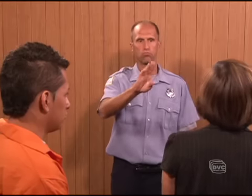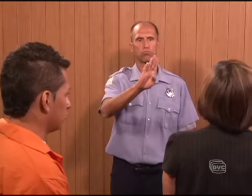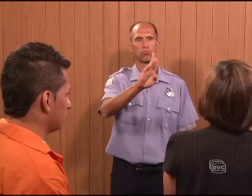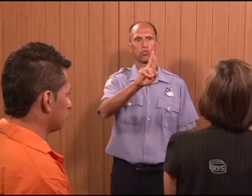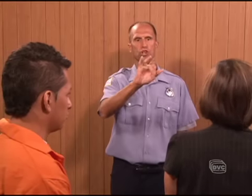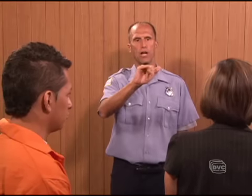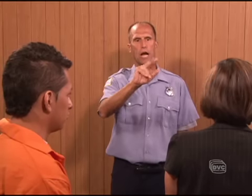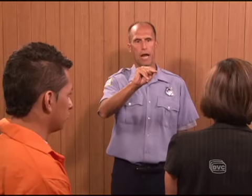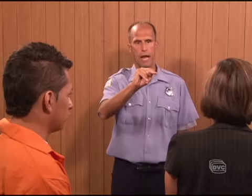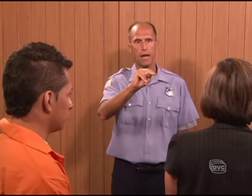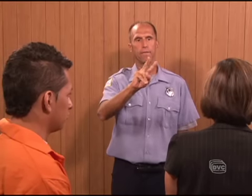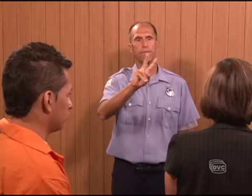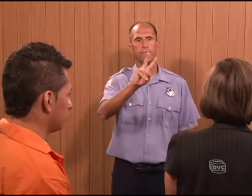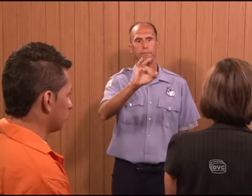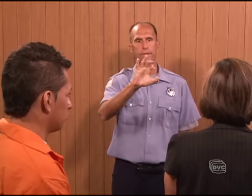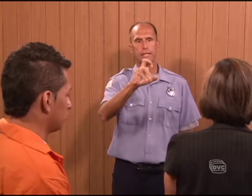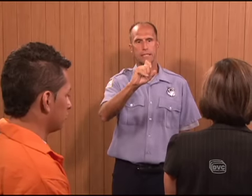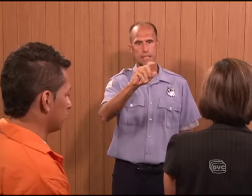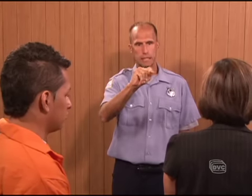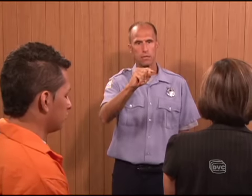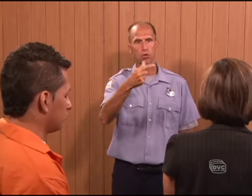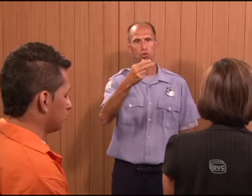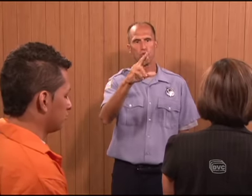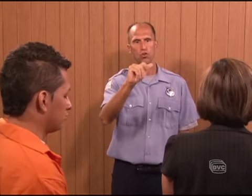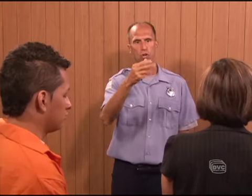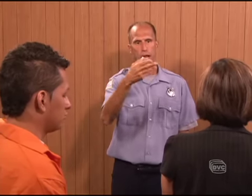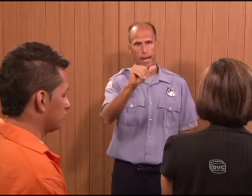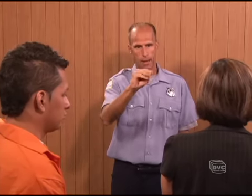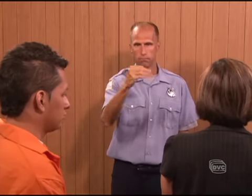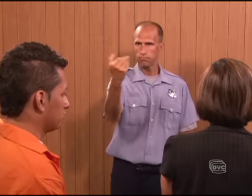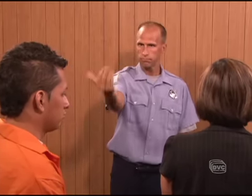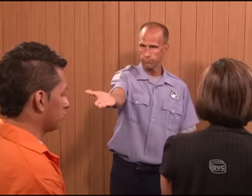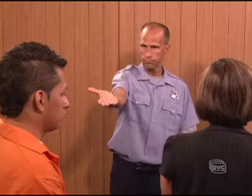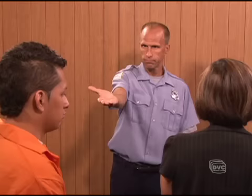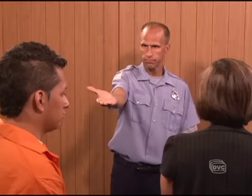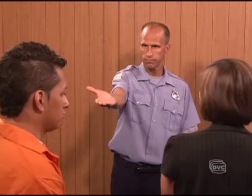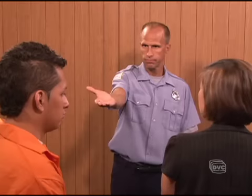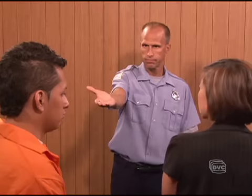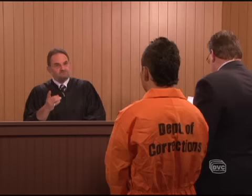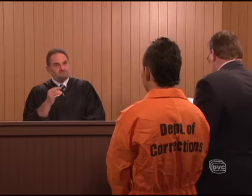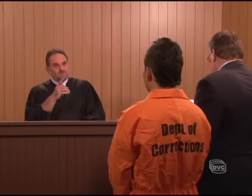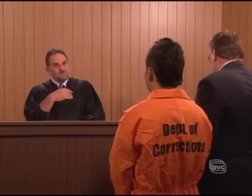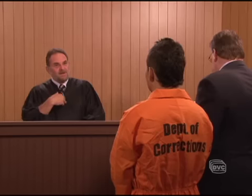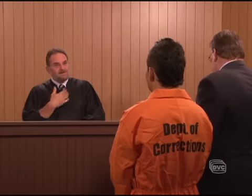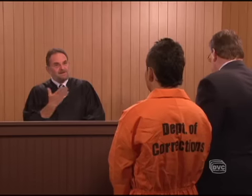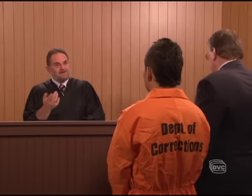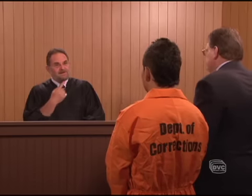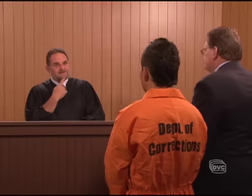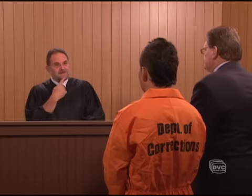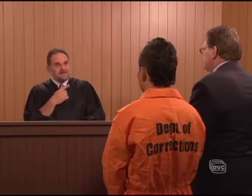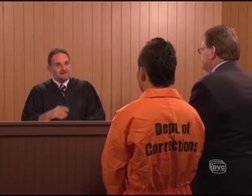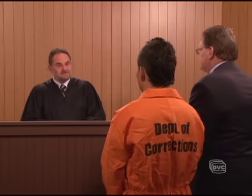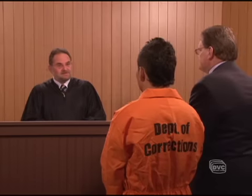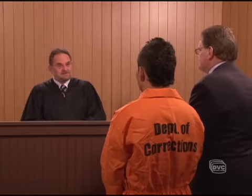Yes. His name is Brian Vincent Graham, and he's right here. Do we have anything to say?